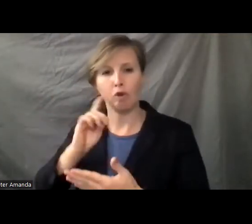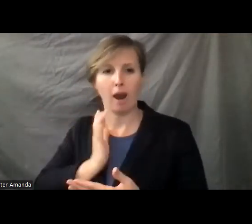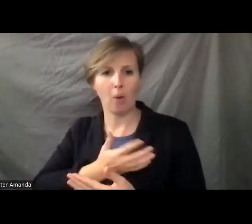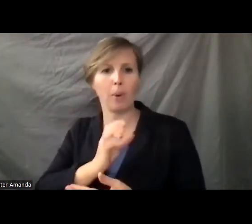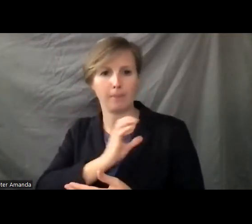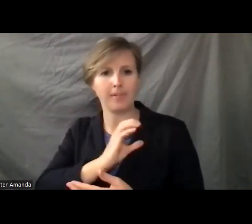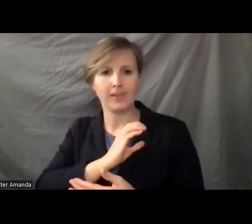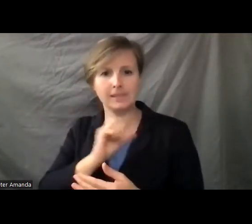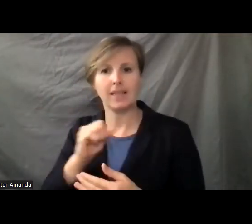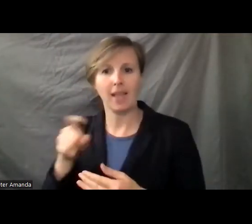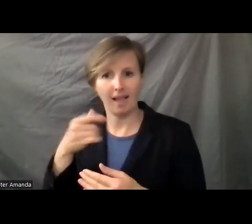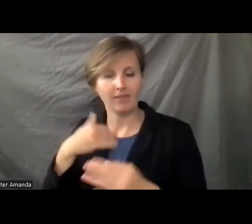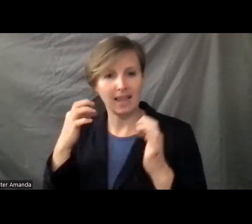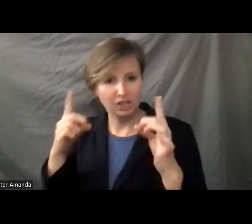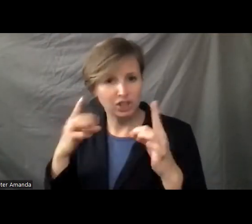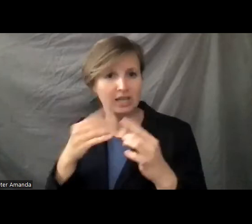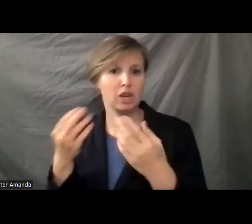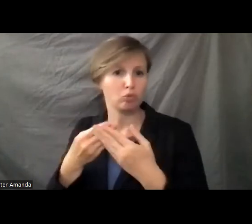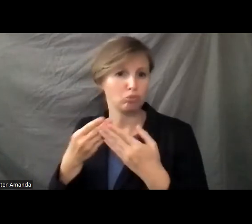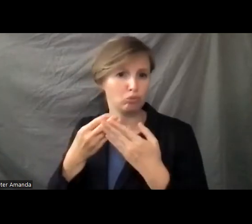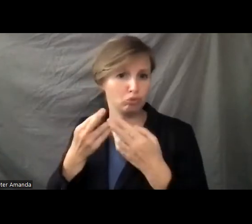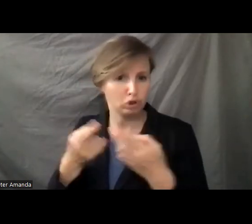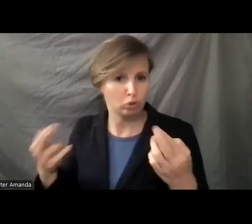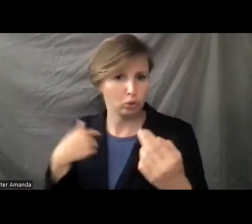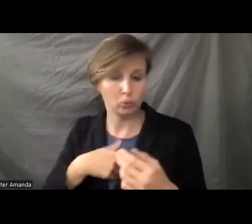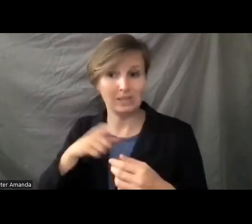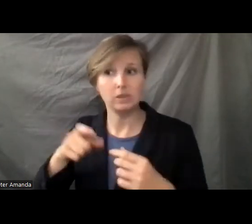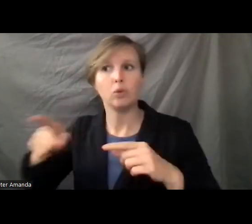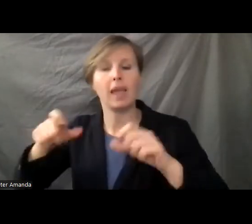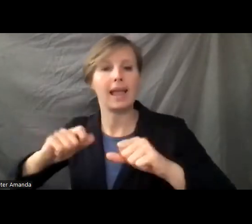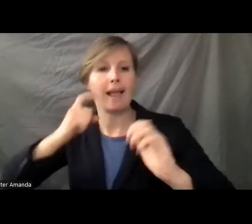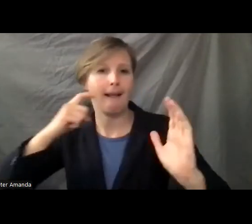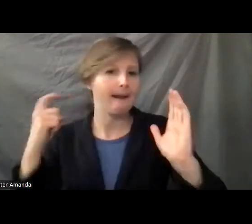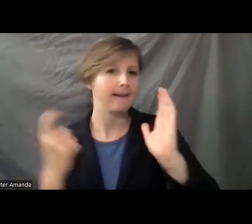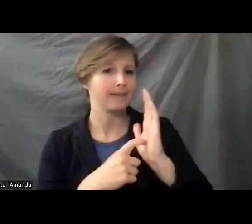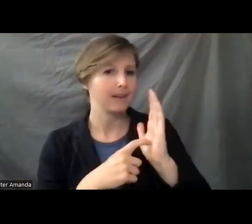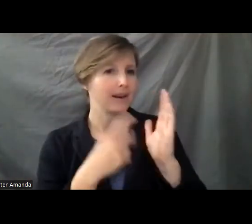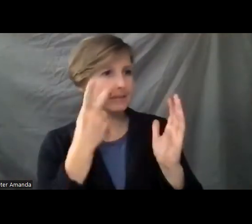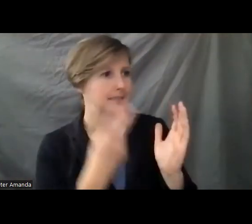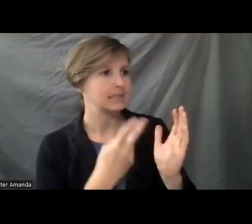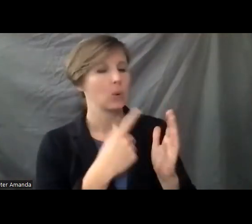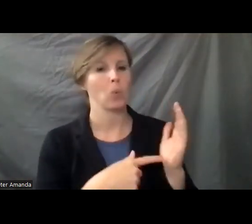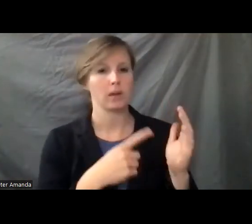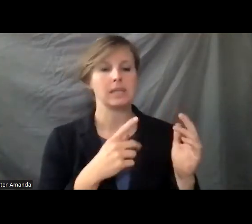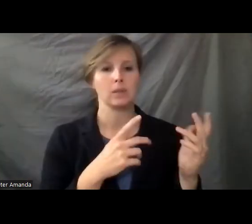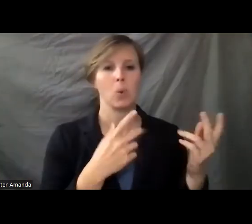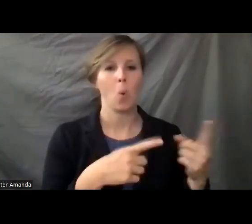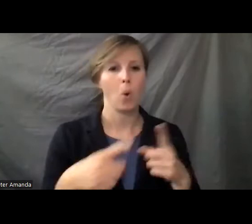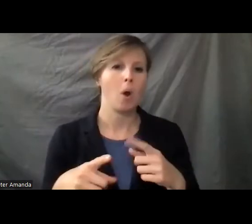need, the education that they need in order to identify these issues. And then the second part of this question